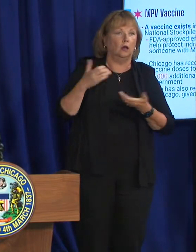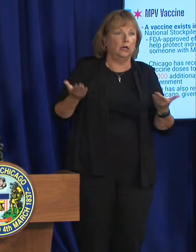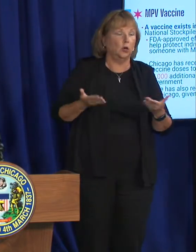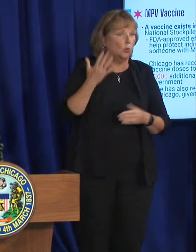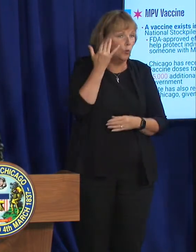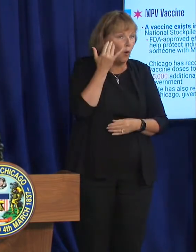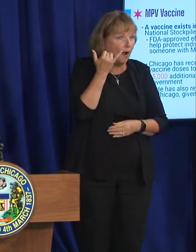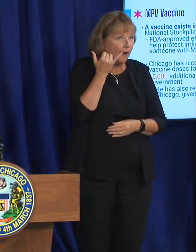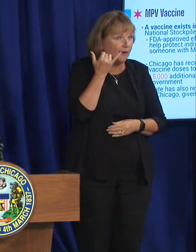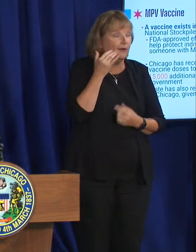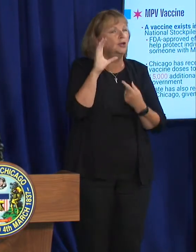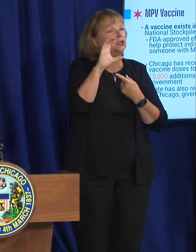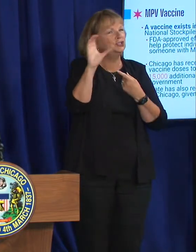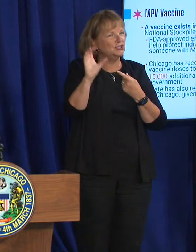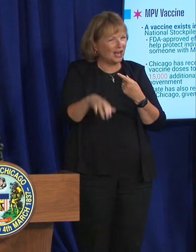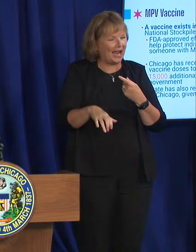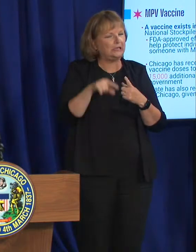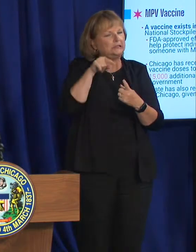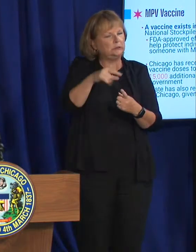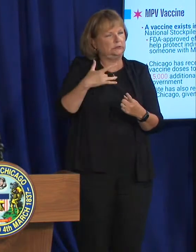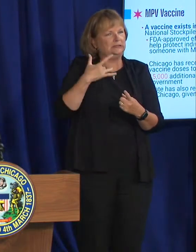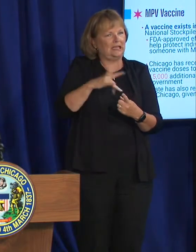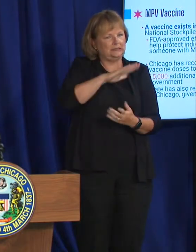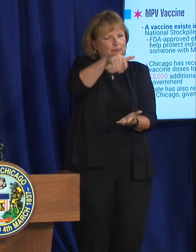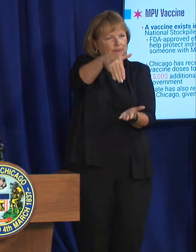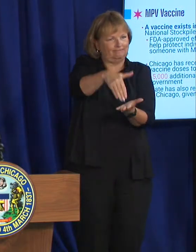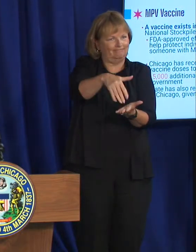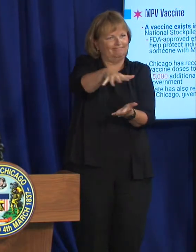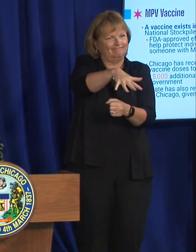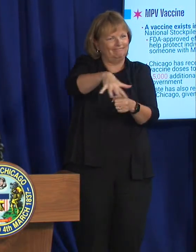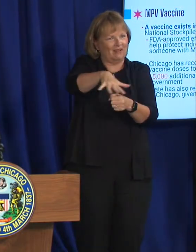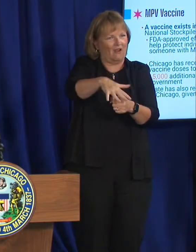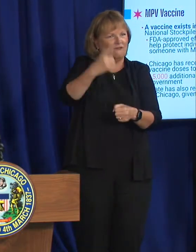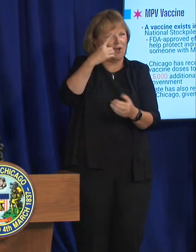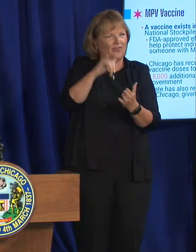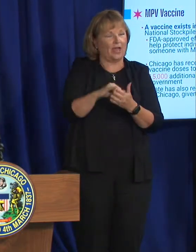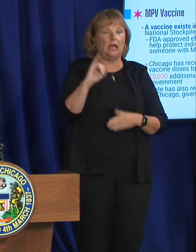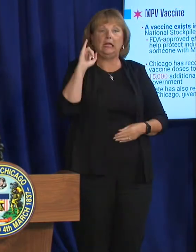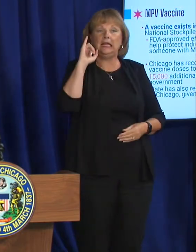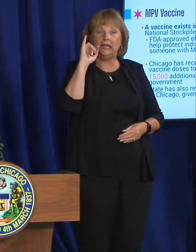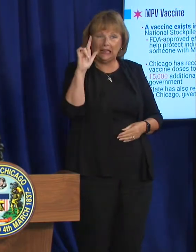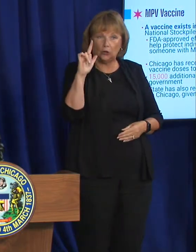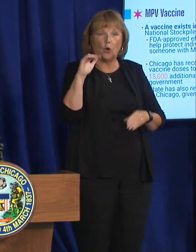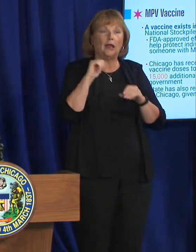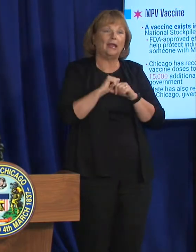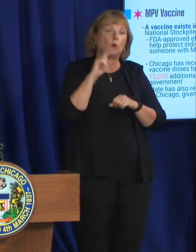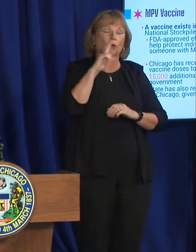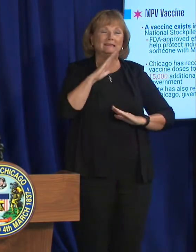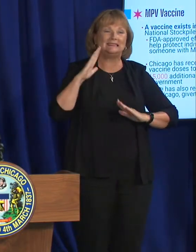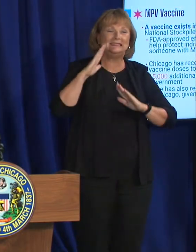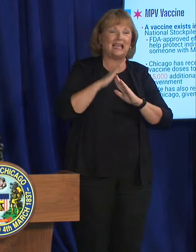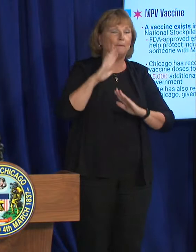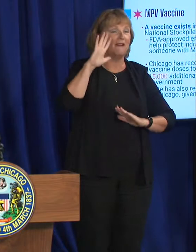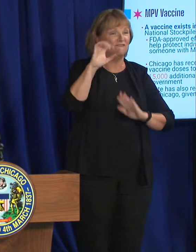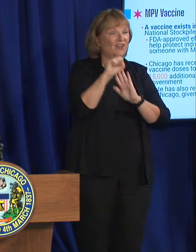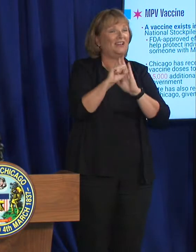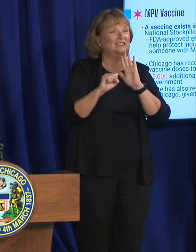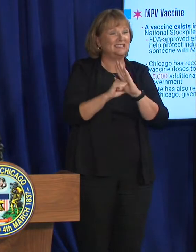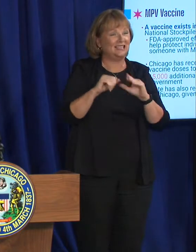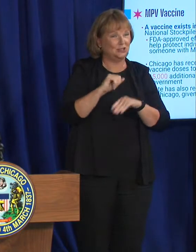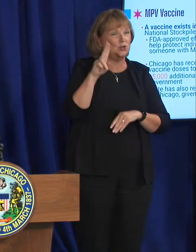Chicago is an epicenter for this outbreak. Illinois is one of the top five states to have cases.